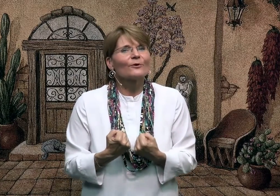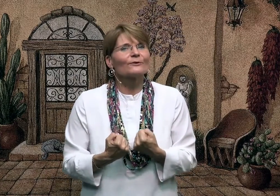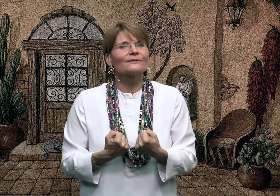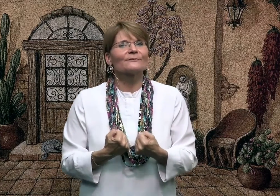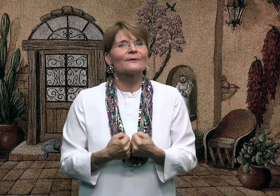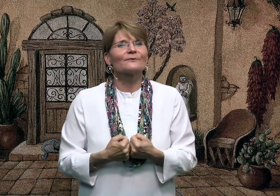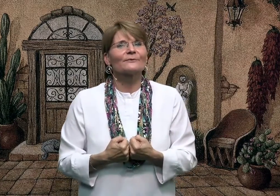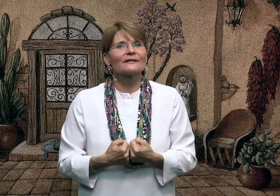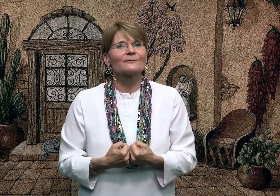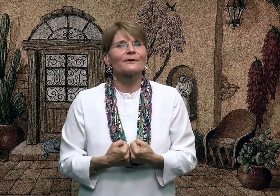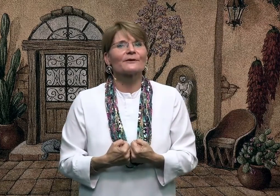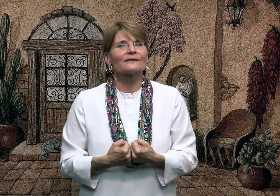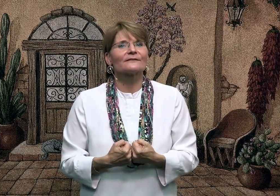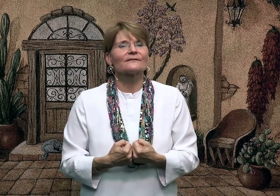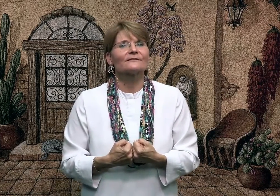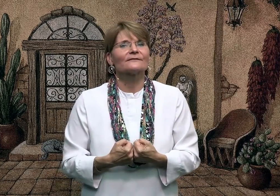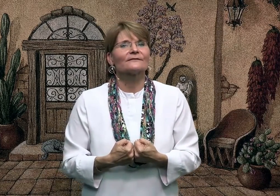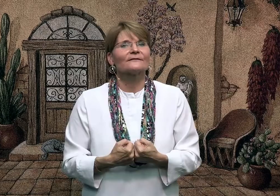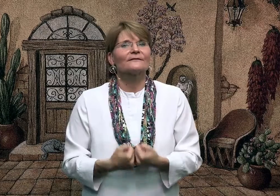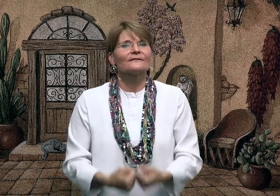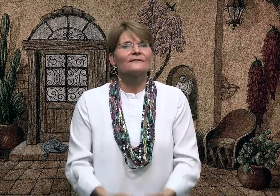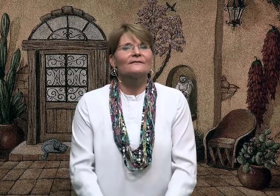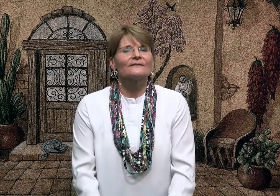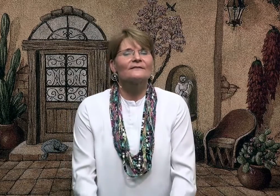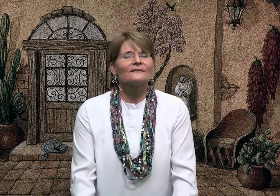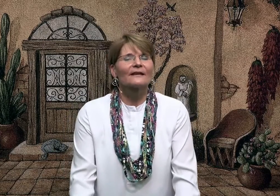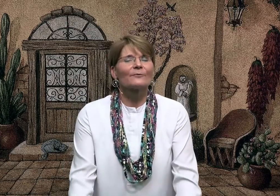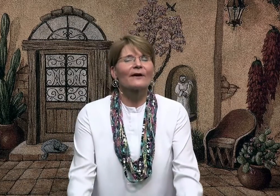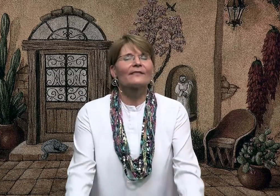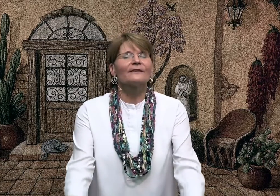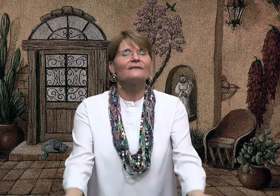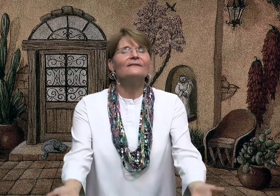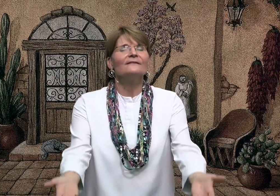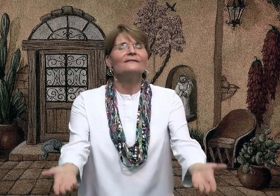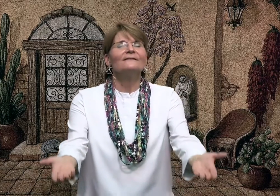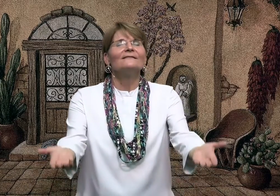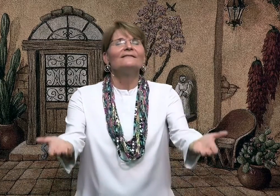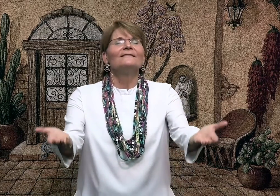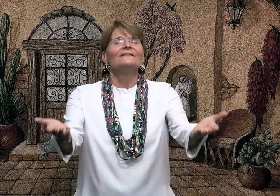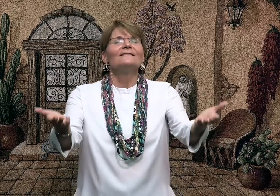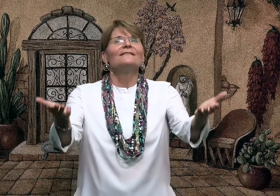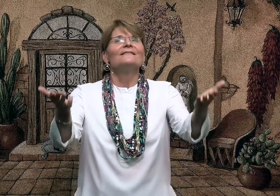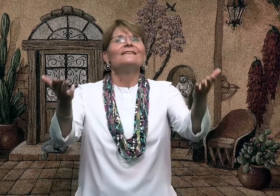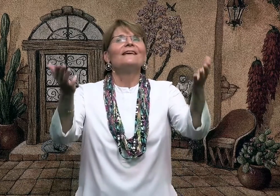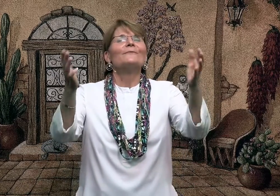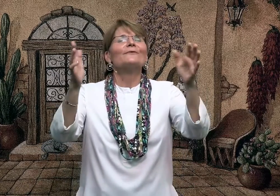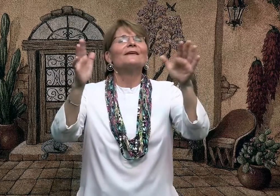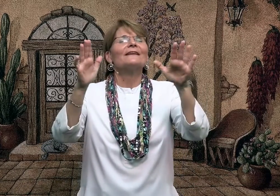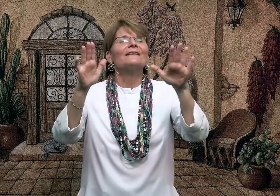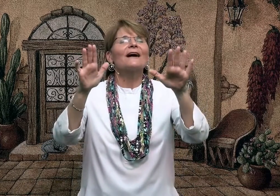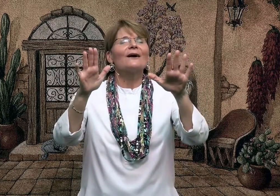sometimes that we experience. Take a breath in and breathe out.